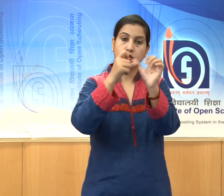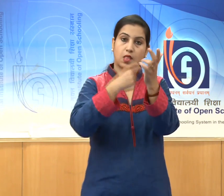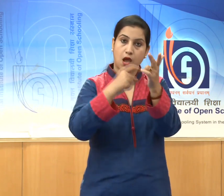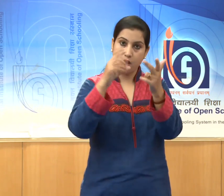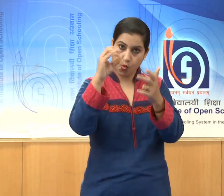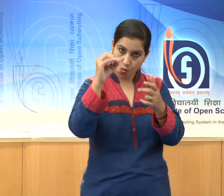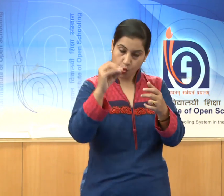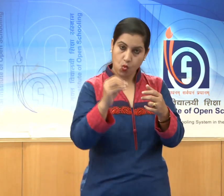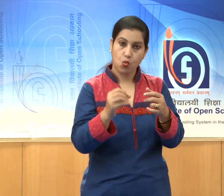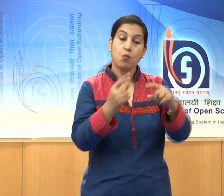Harappa.